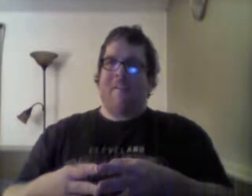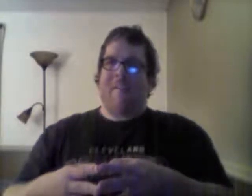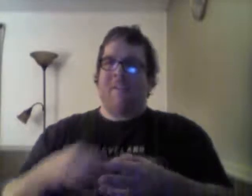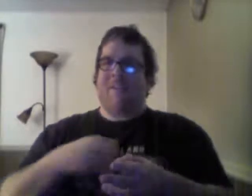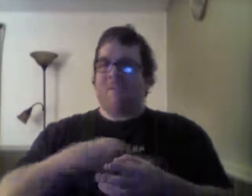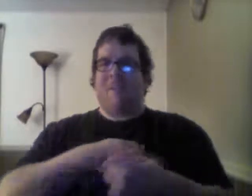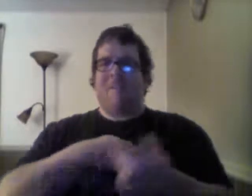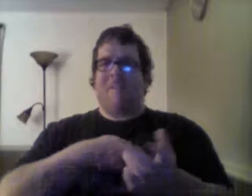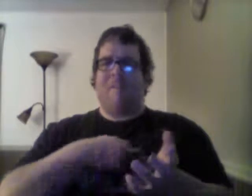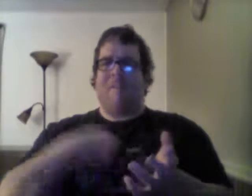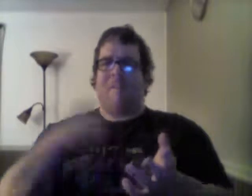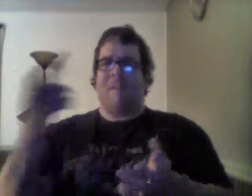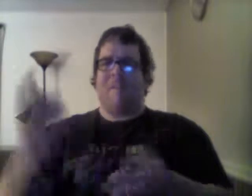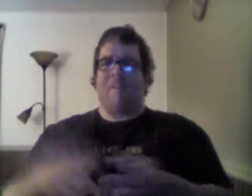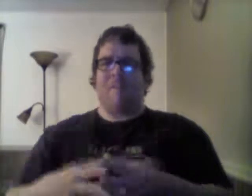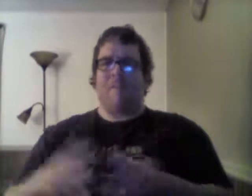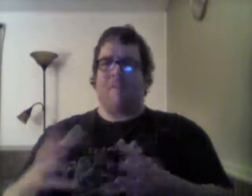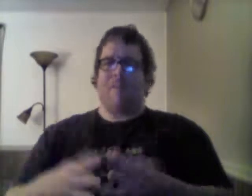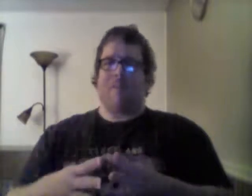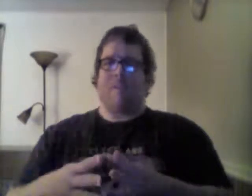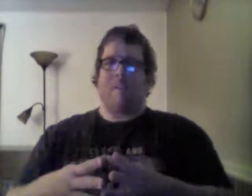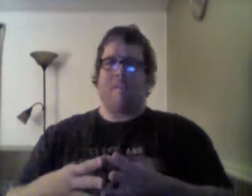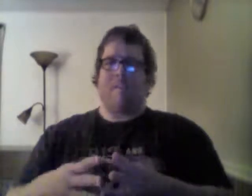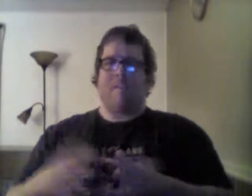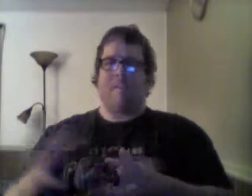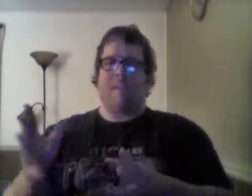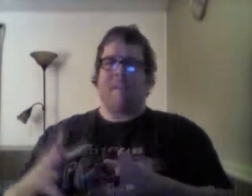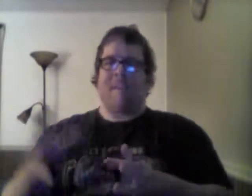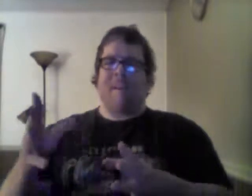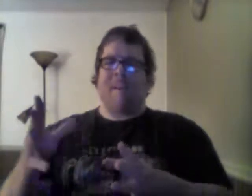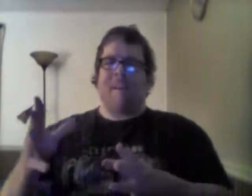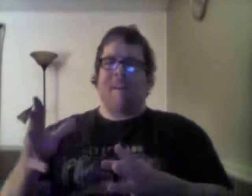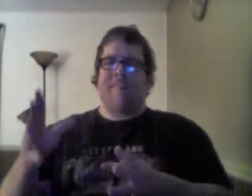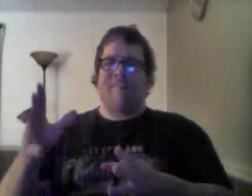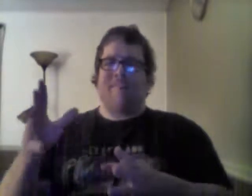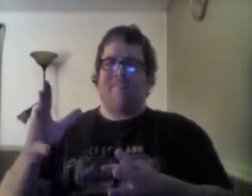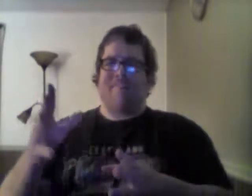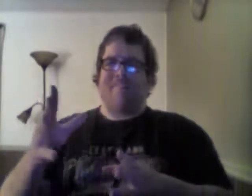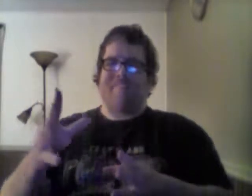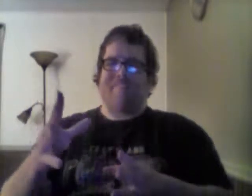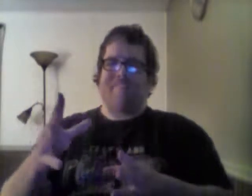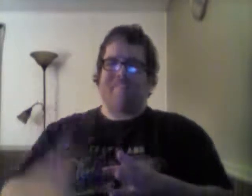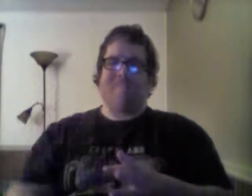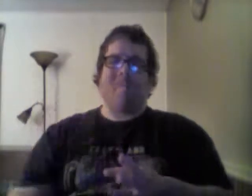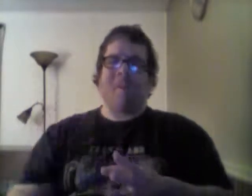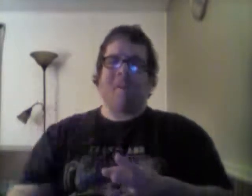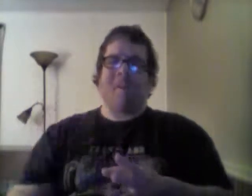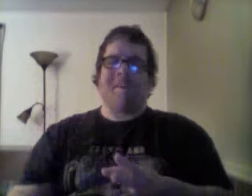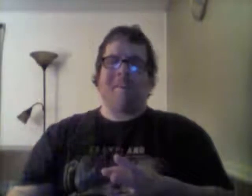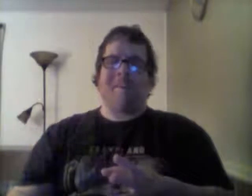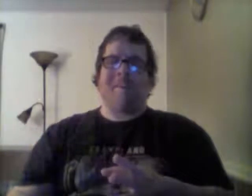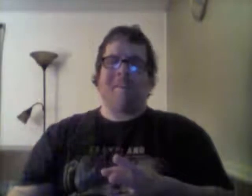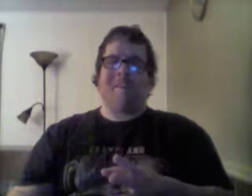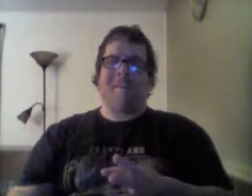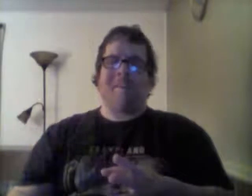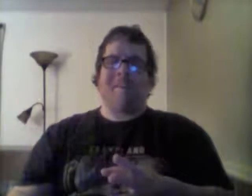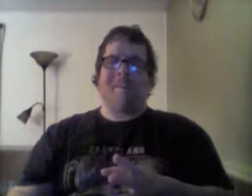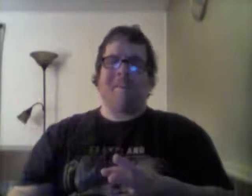where, so, it's a, yeah, it's a sorority she's trying to go into, sorry. Um, where you